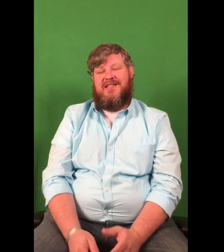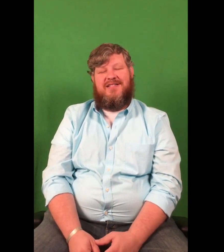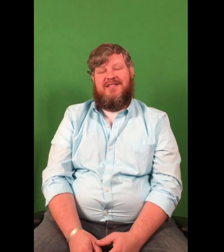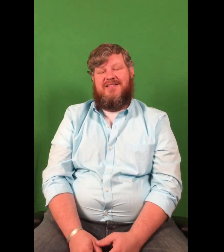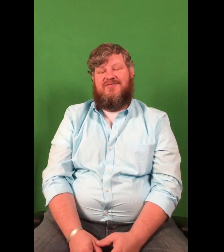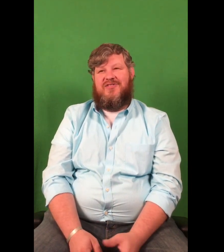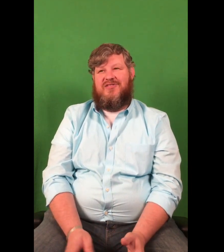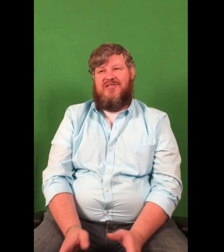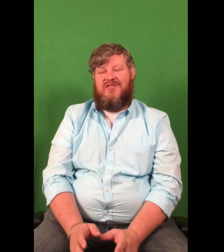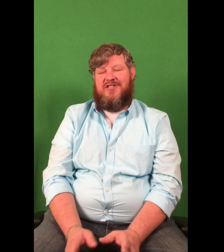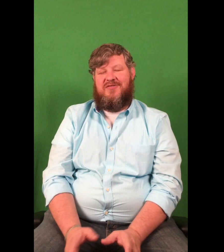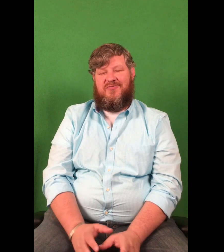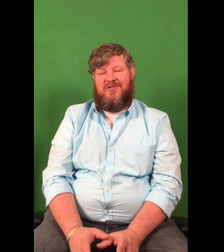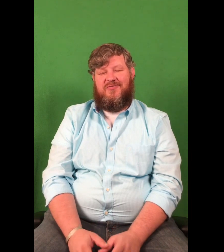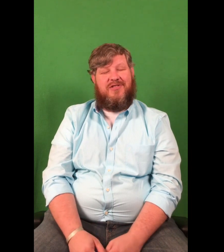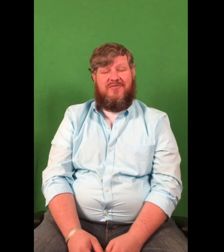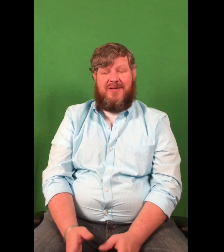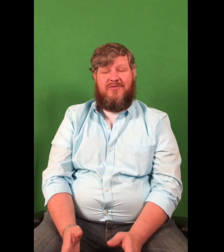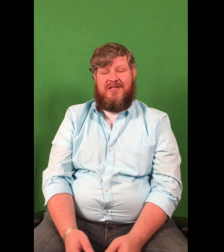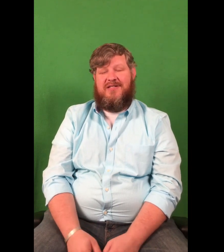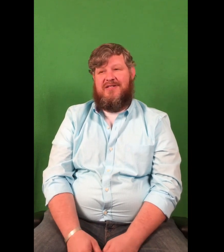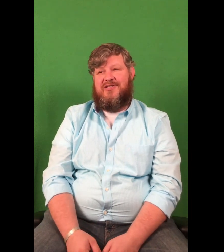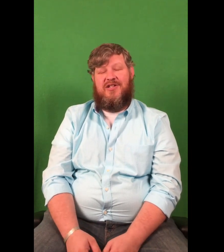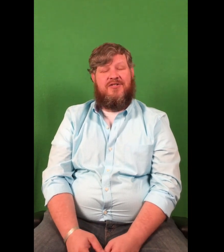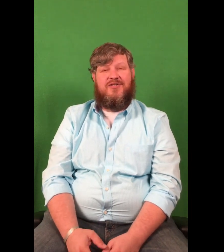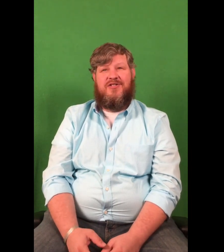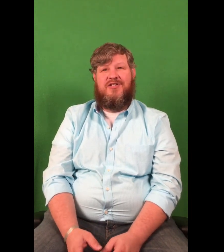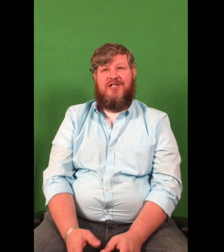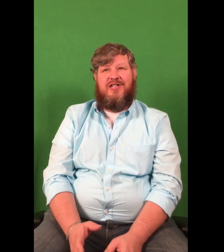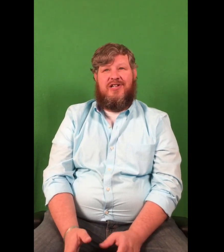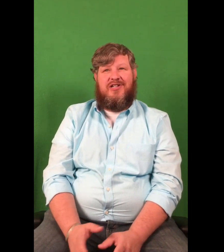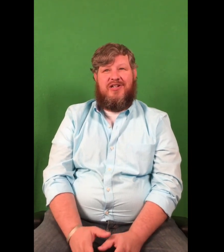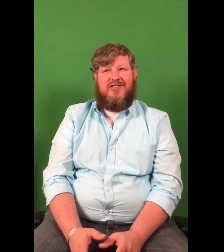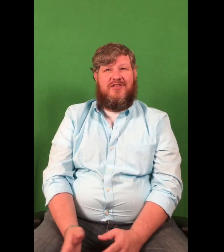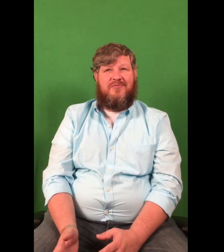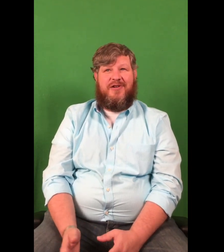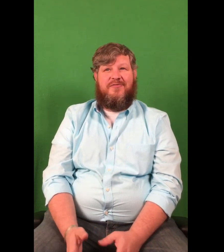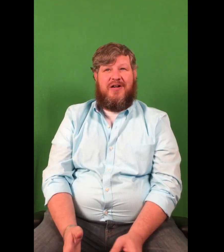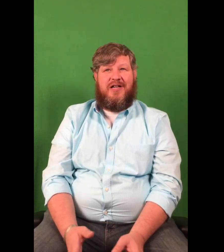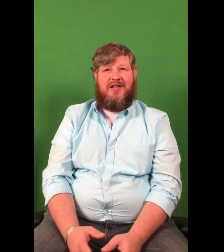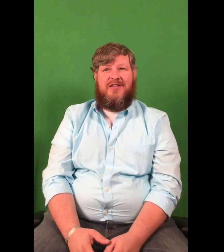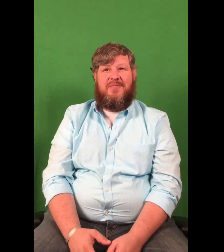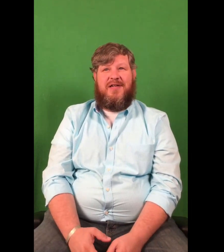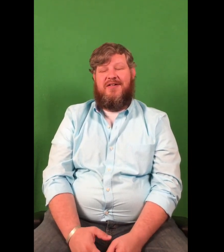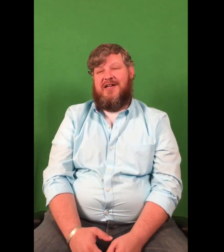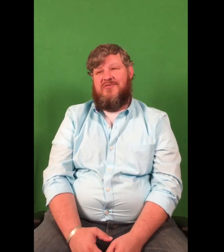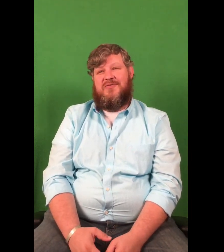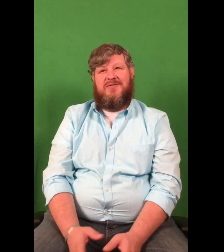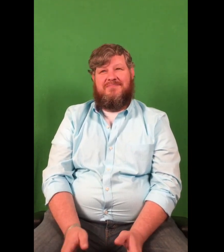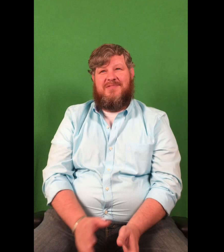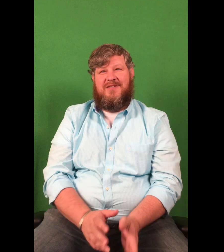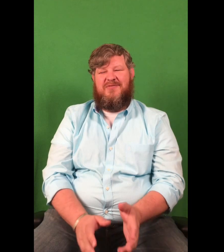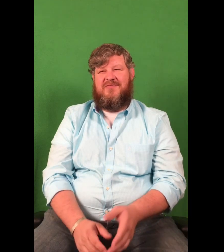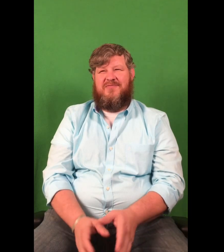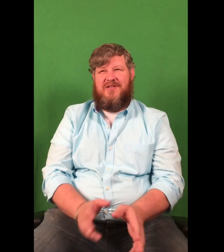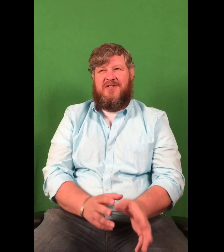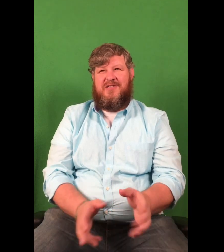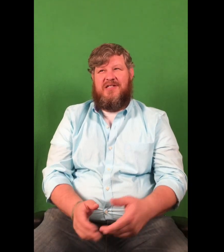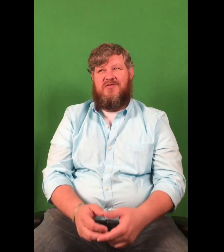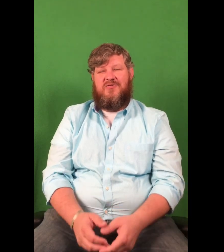yeah, so it was interesting working with the people at the shelter, trying to see if we could find out anything about their animals. But, you know, it was very difficult